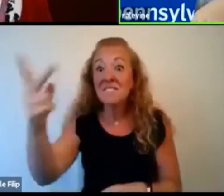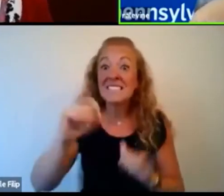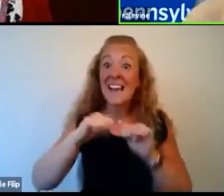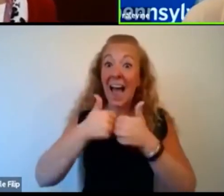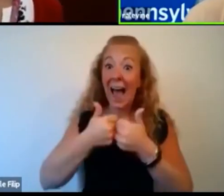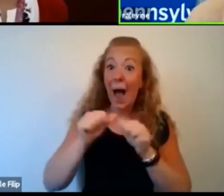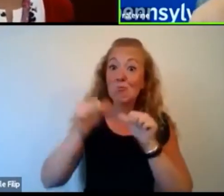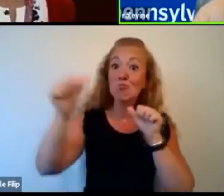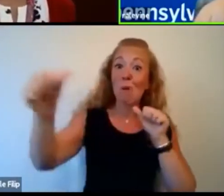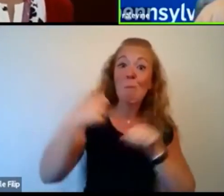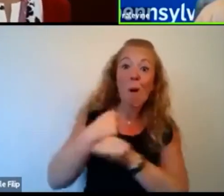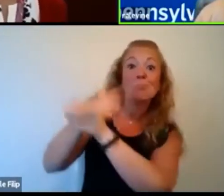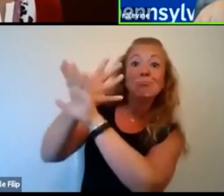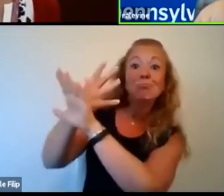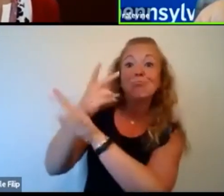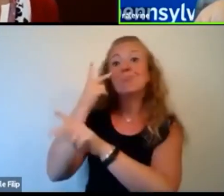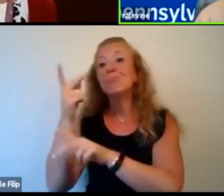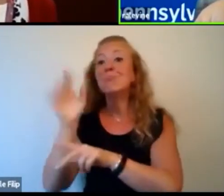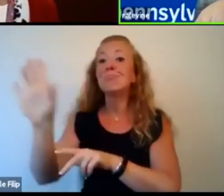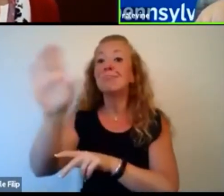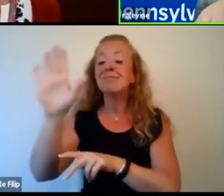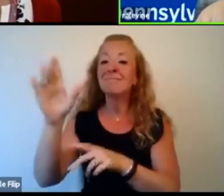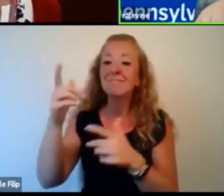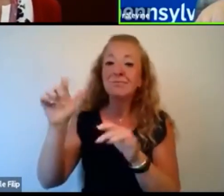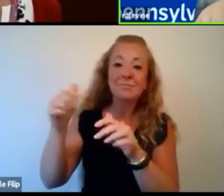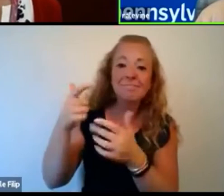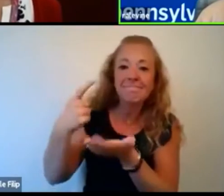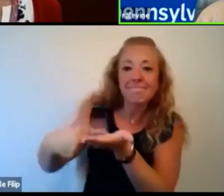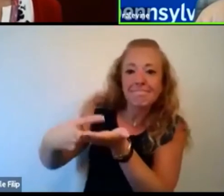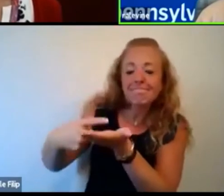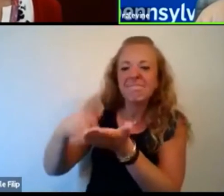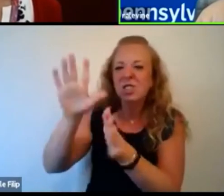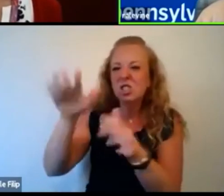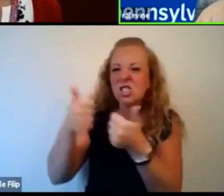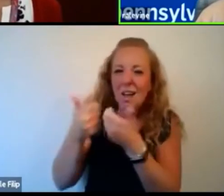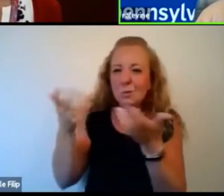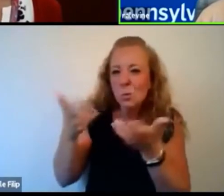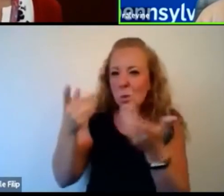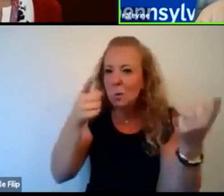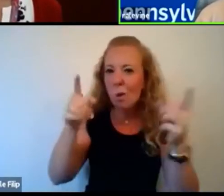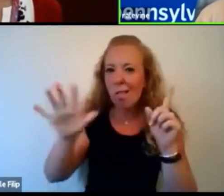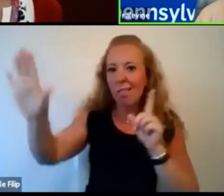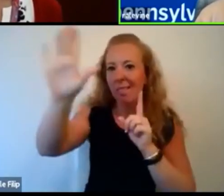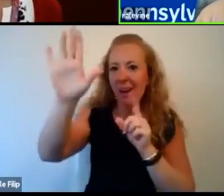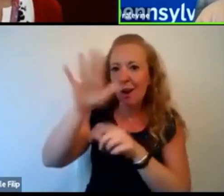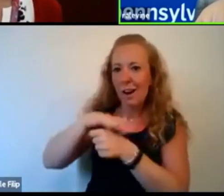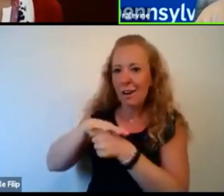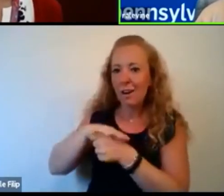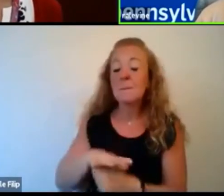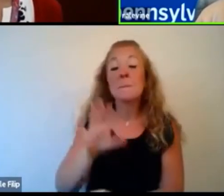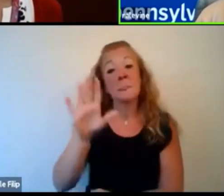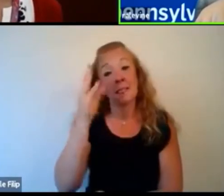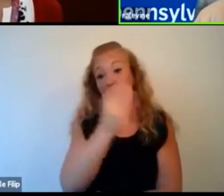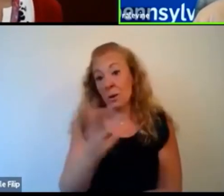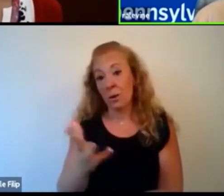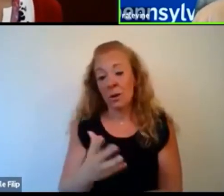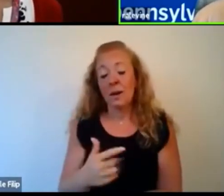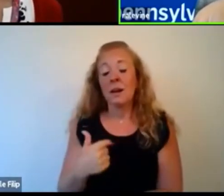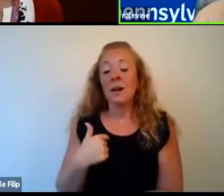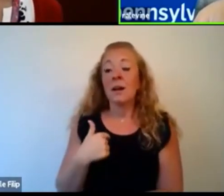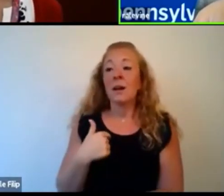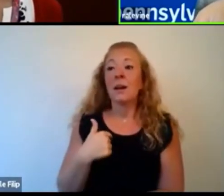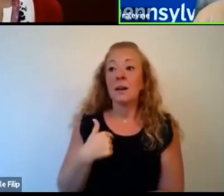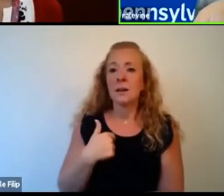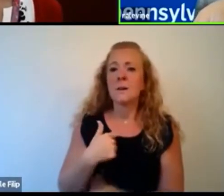virtually and talking with them about the challenges they're facing. You know, I have to say that this is, you know, when I talk with previous state health